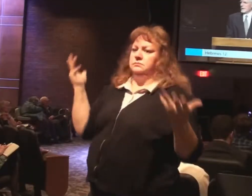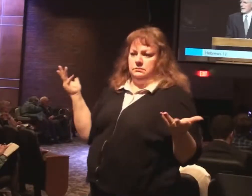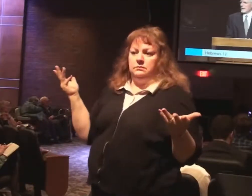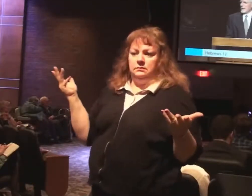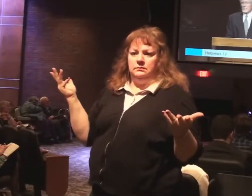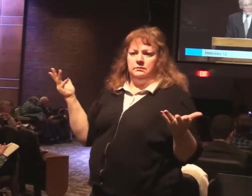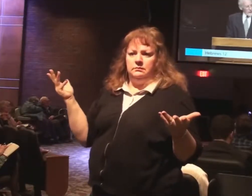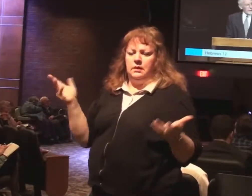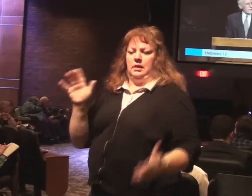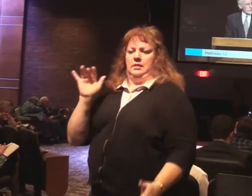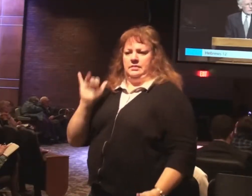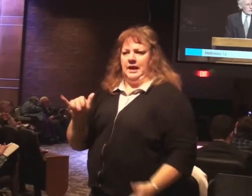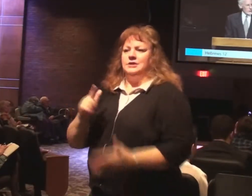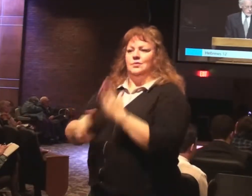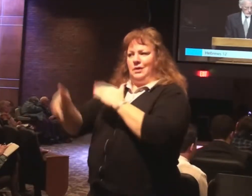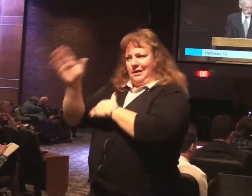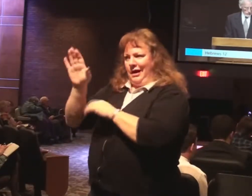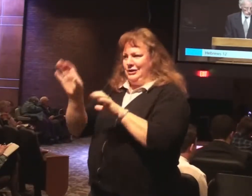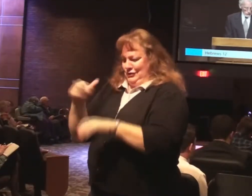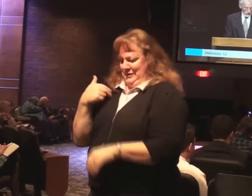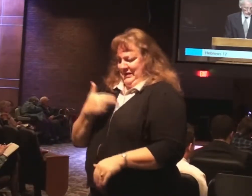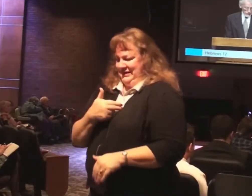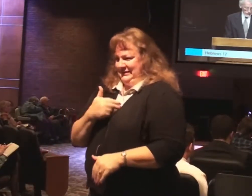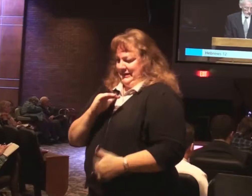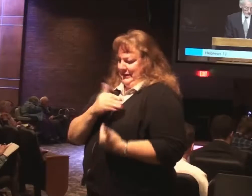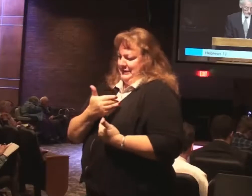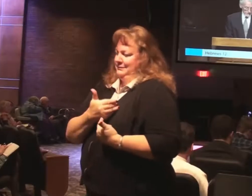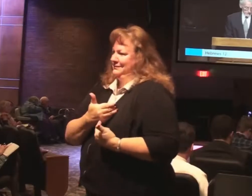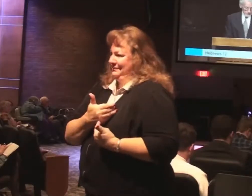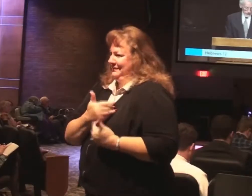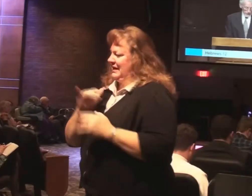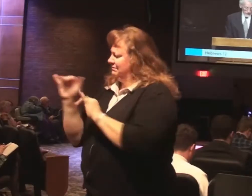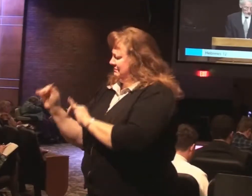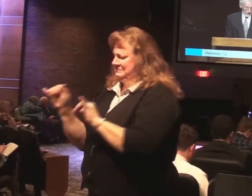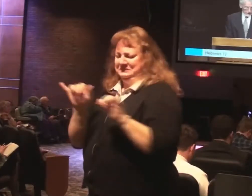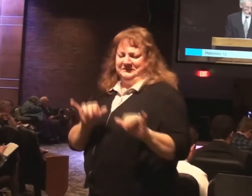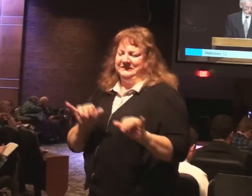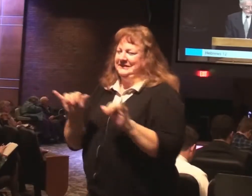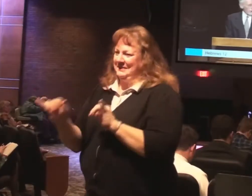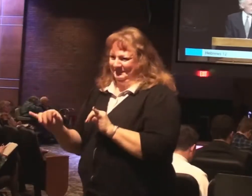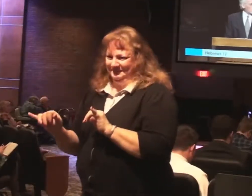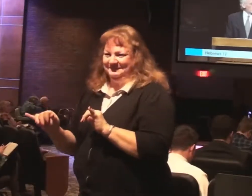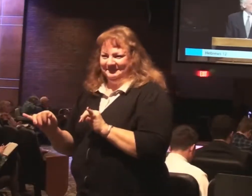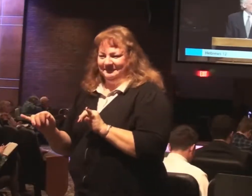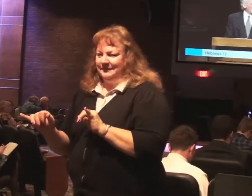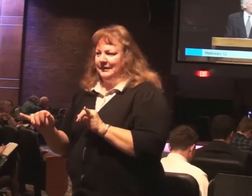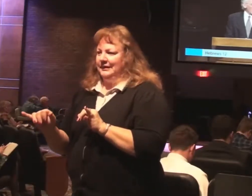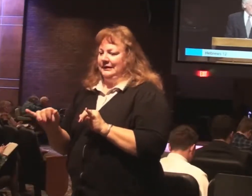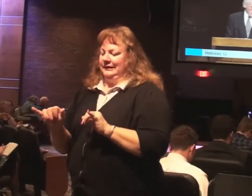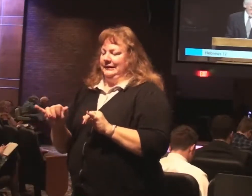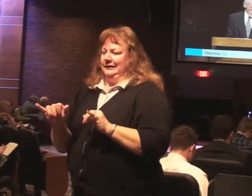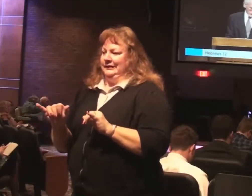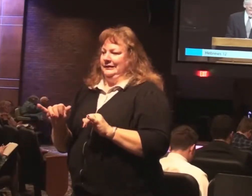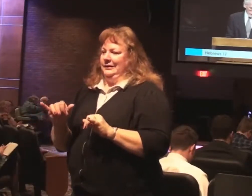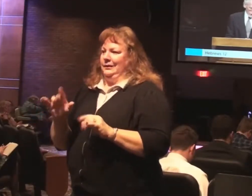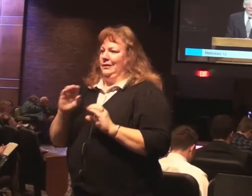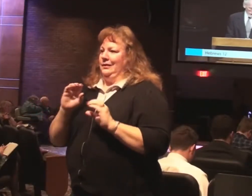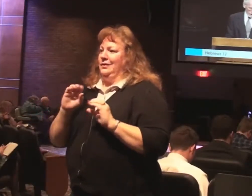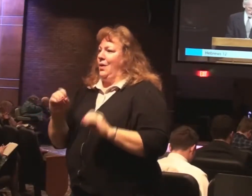That's what God is doing with us spiritually, he says. It's a characteristic of discipline that it's not pleasant. Verse 11 of